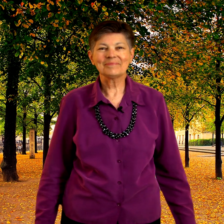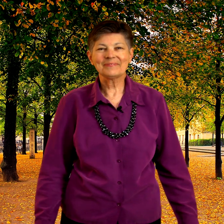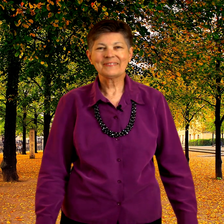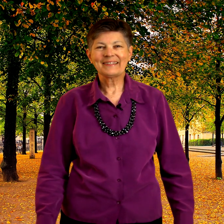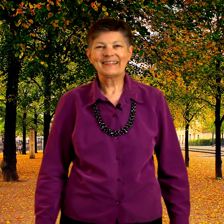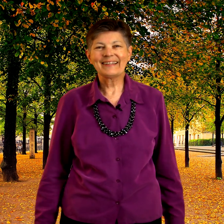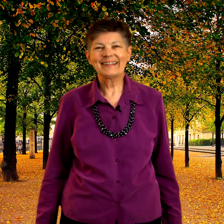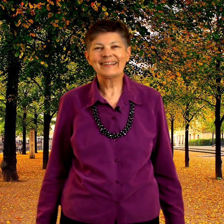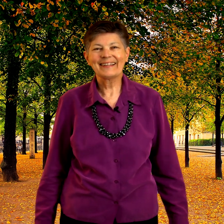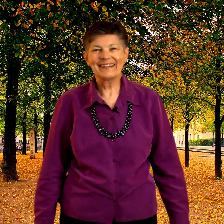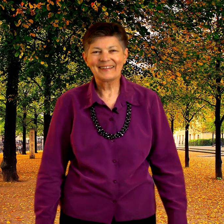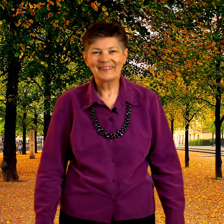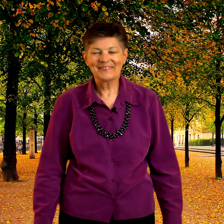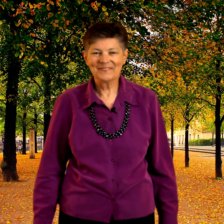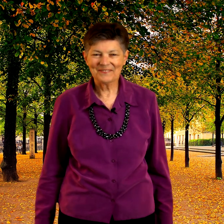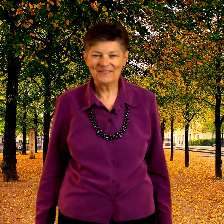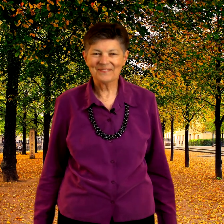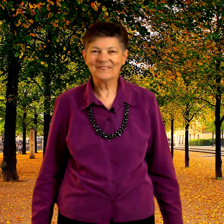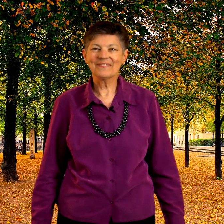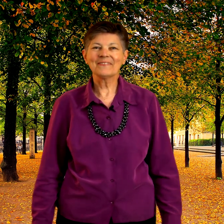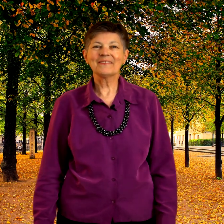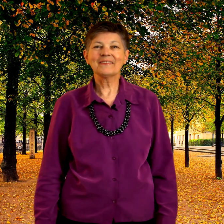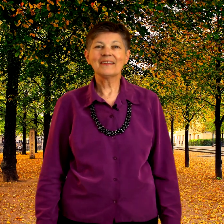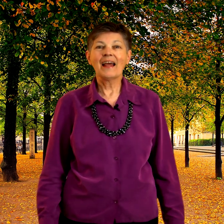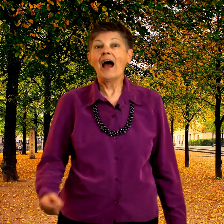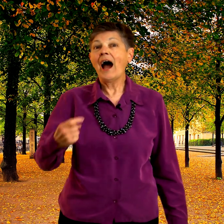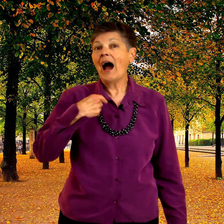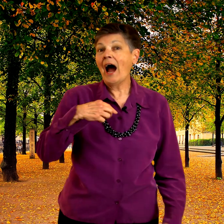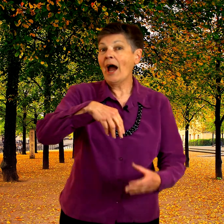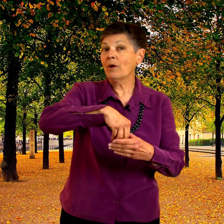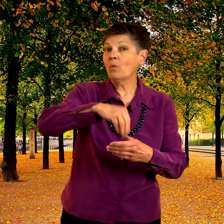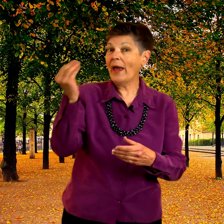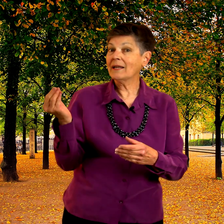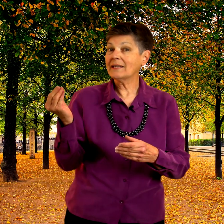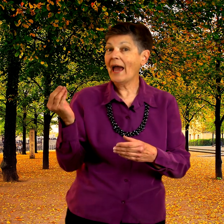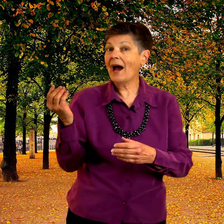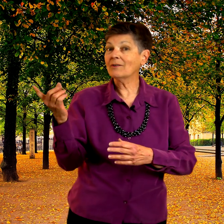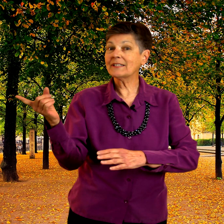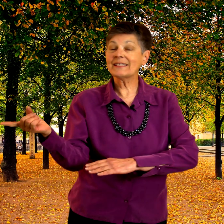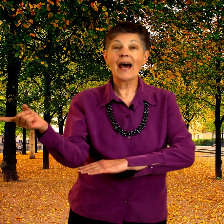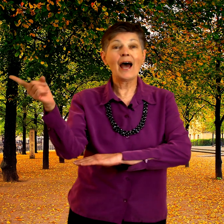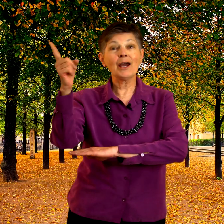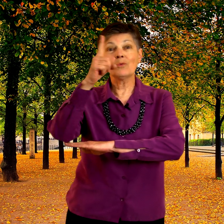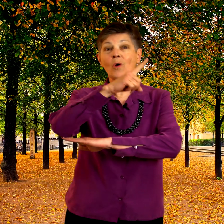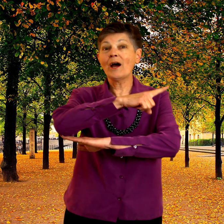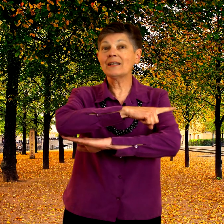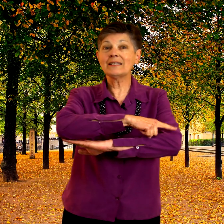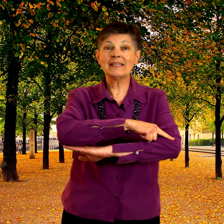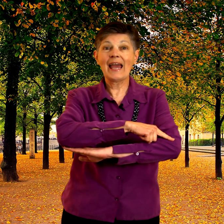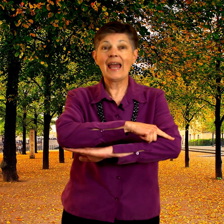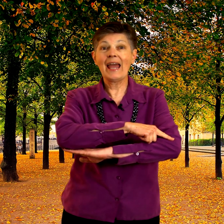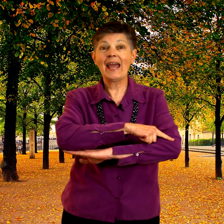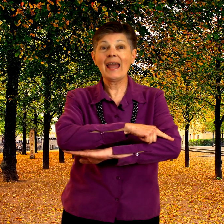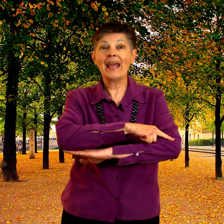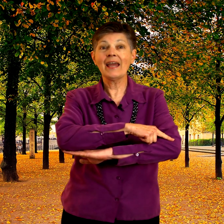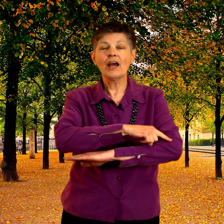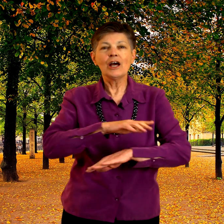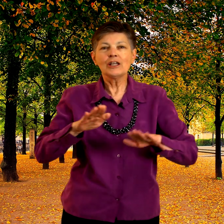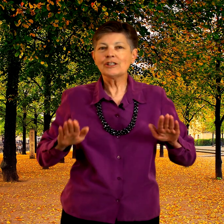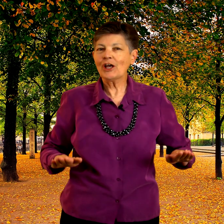do do yes